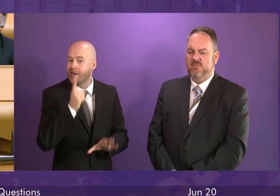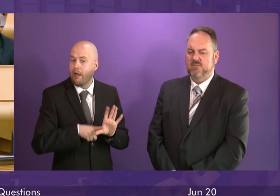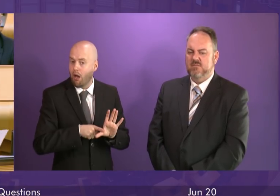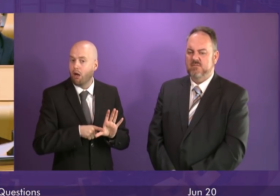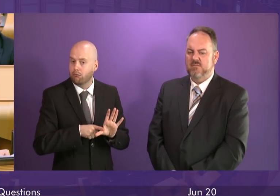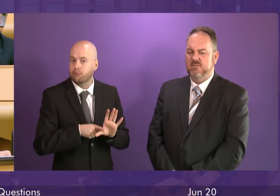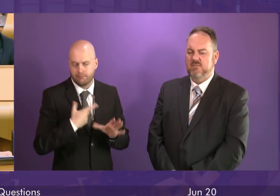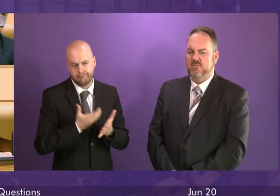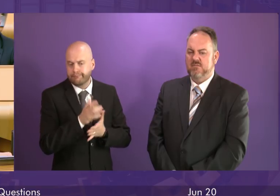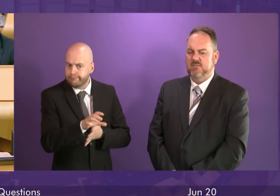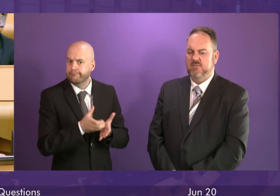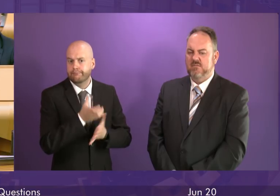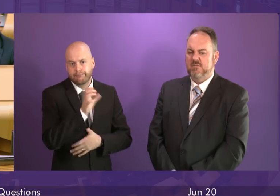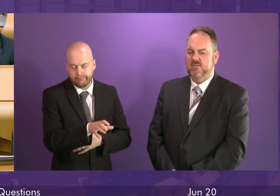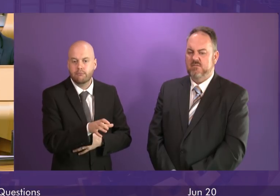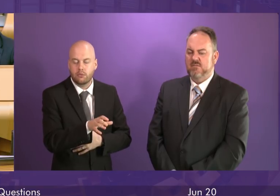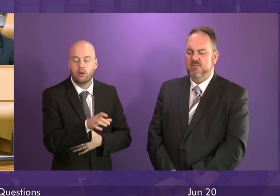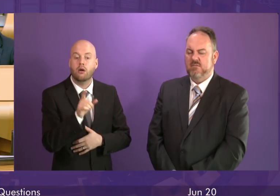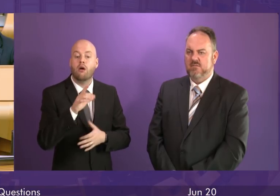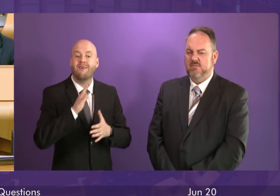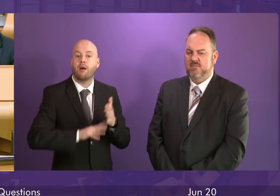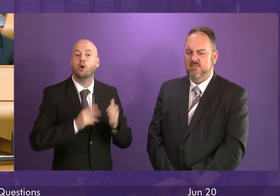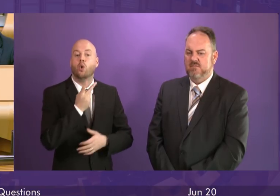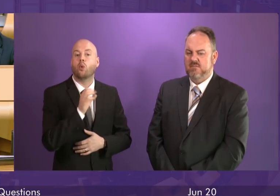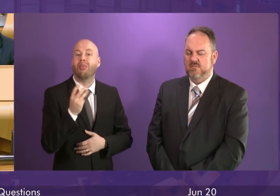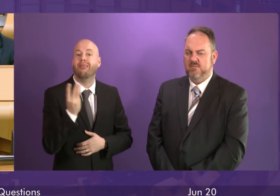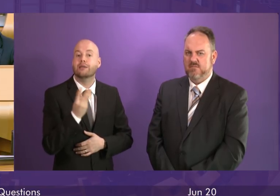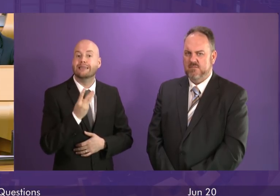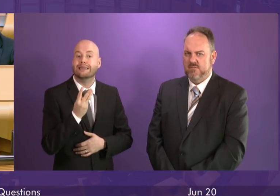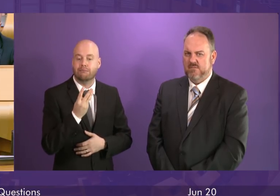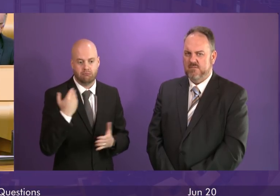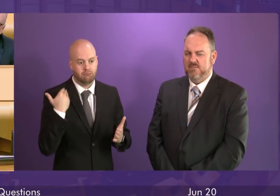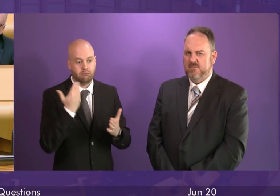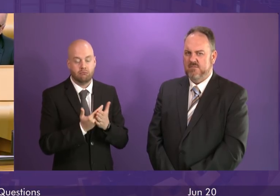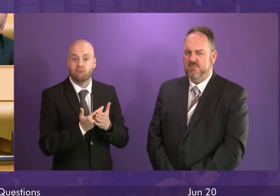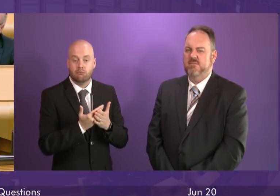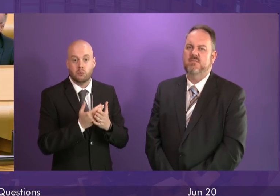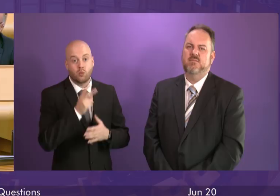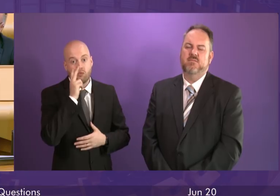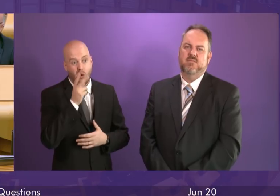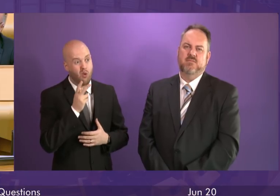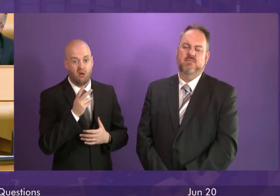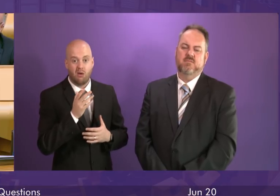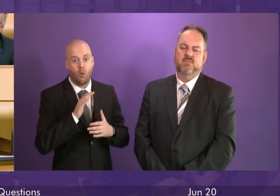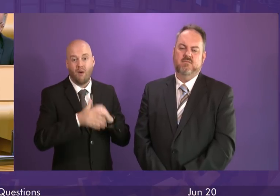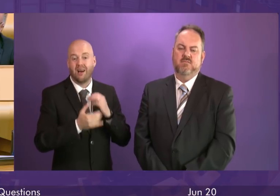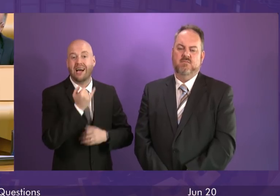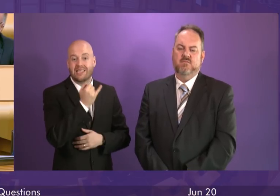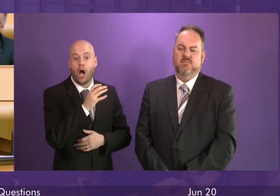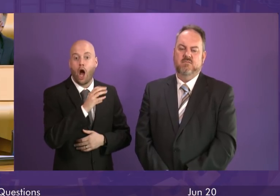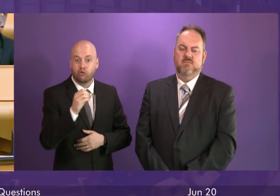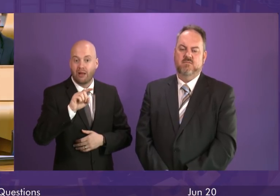have indeed since 2013 through the Welfare Fund seen more than 600,000